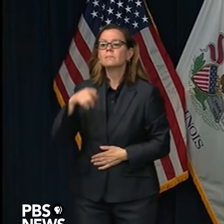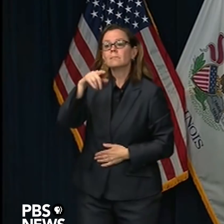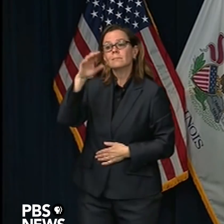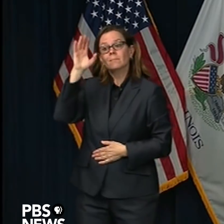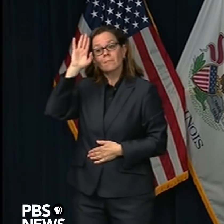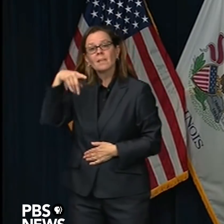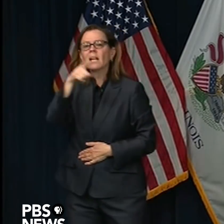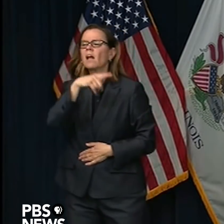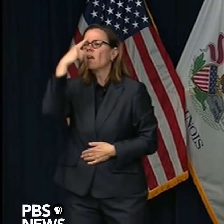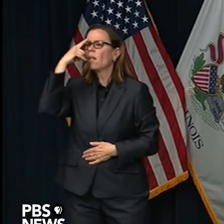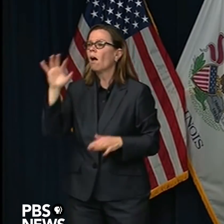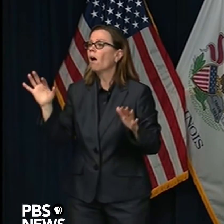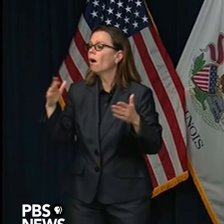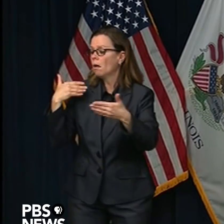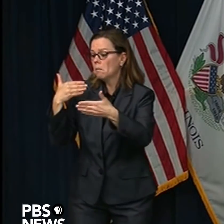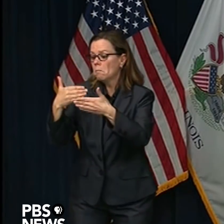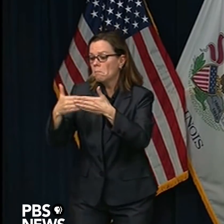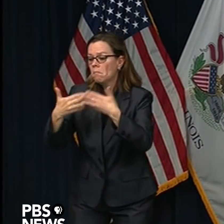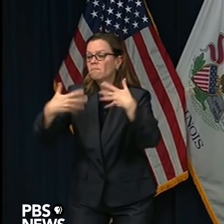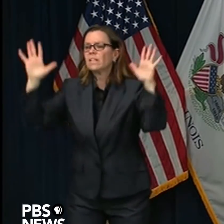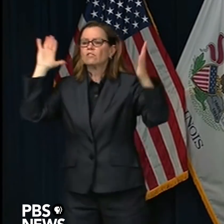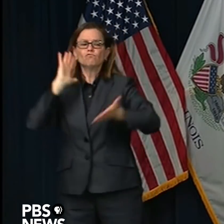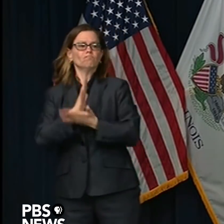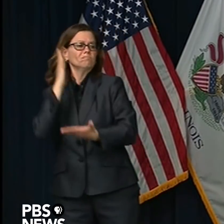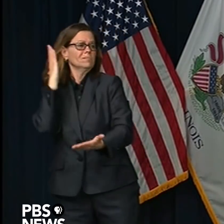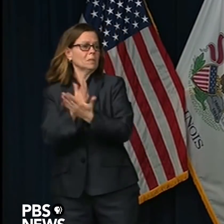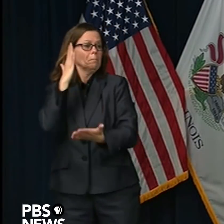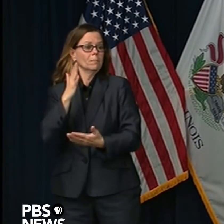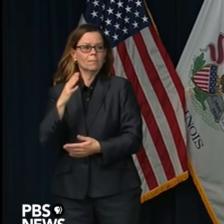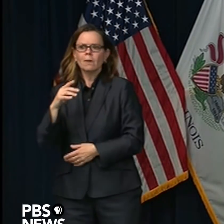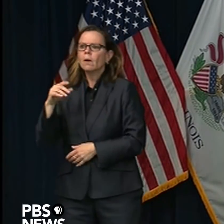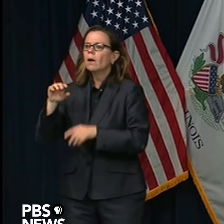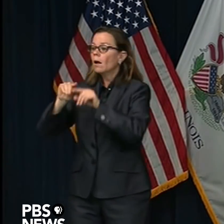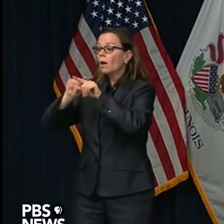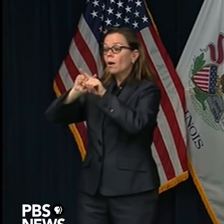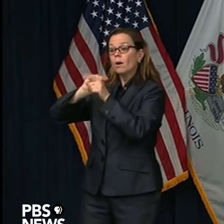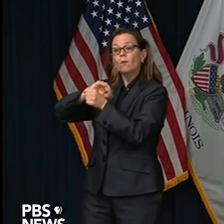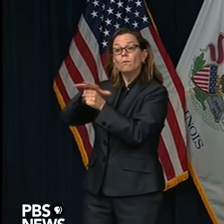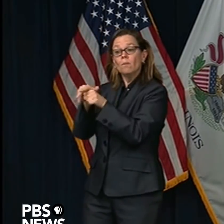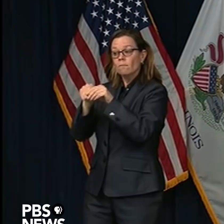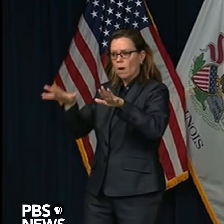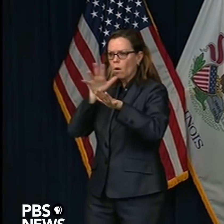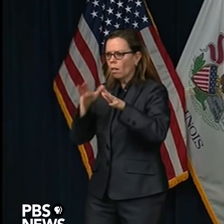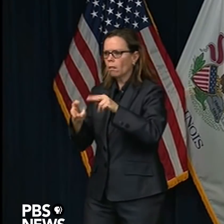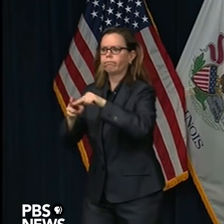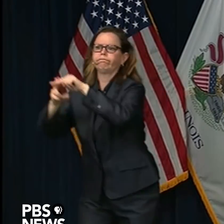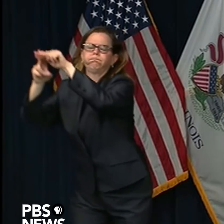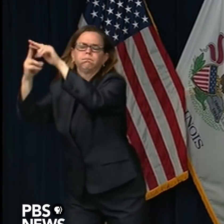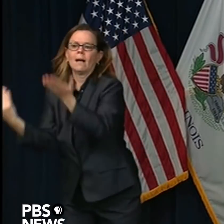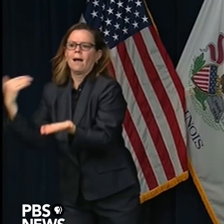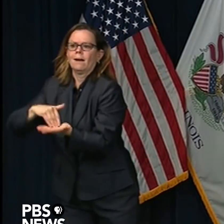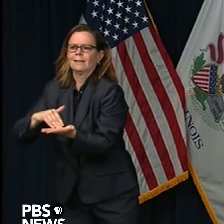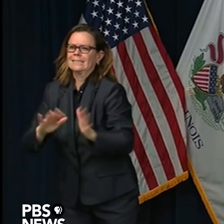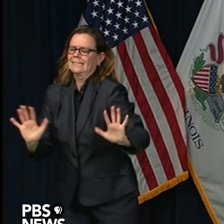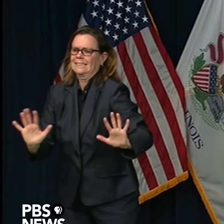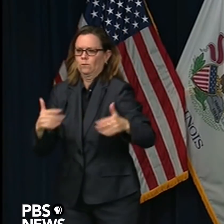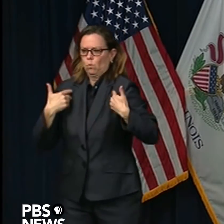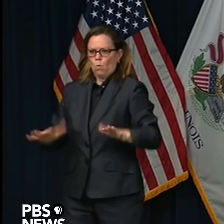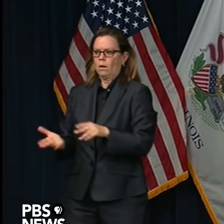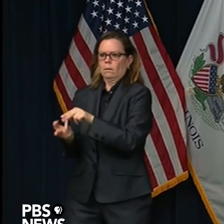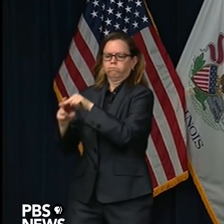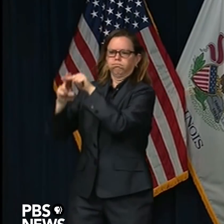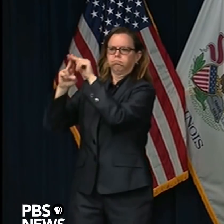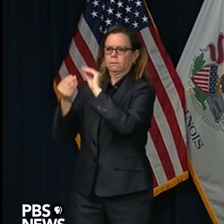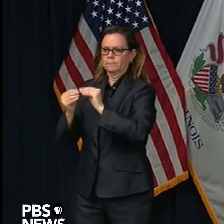filled, and more death. This is from Marianne Ahern at NBC Chicago. Can you confirm the report that three Lake County hospitals have reached